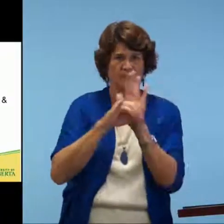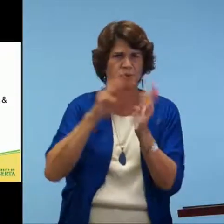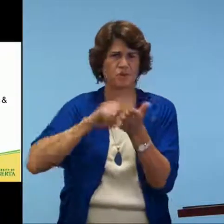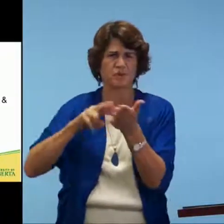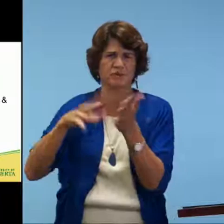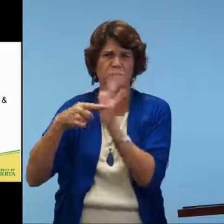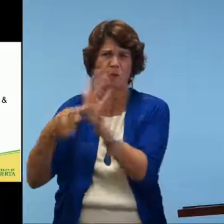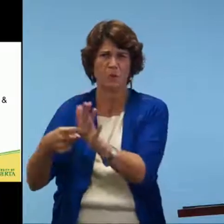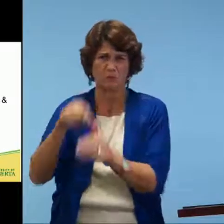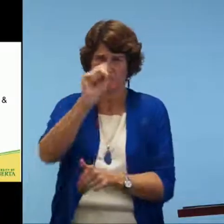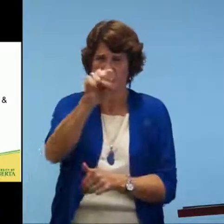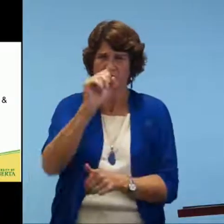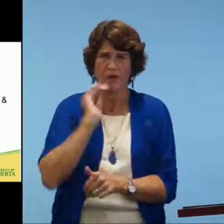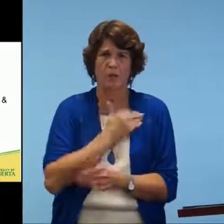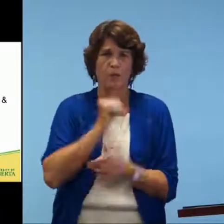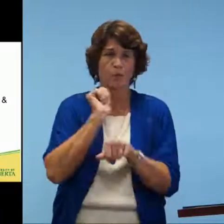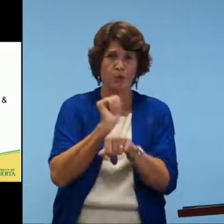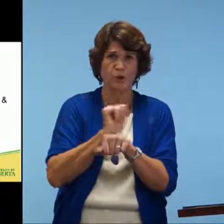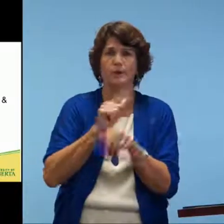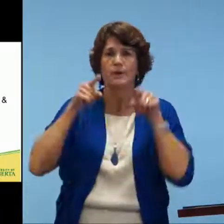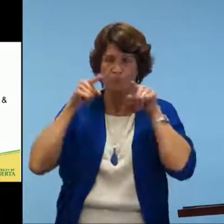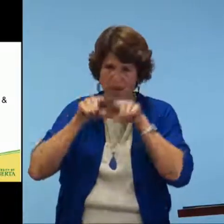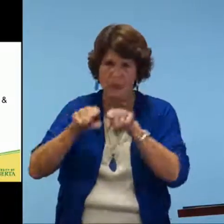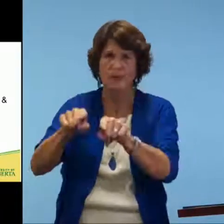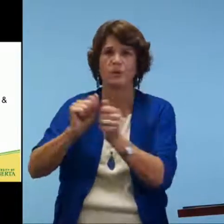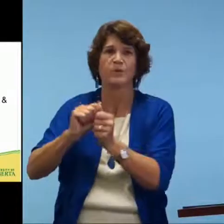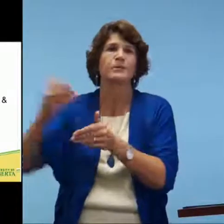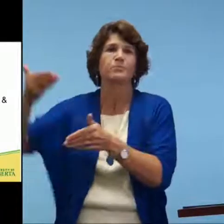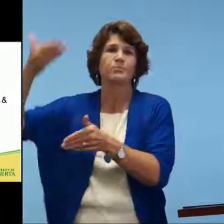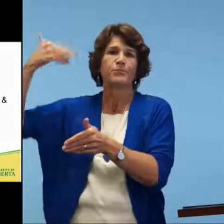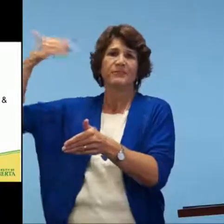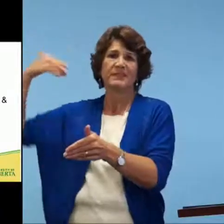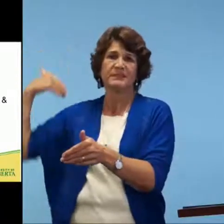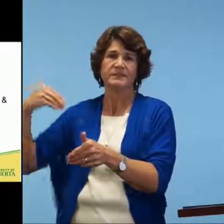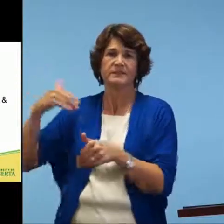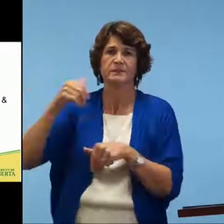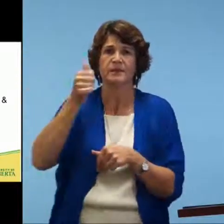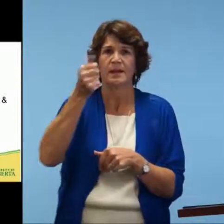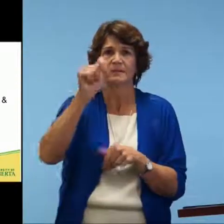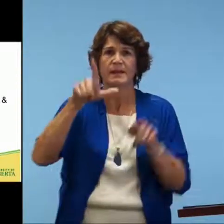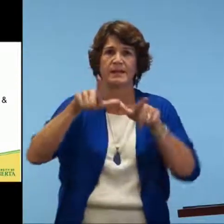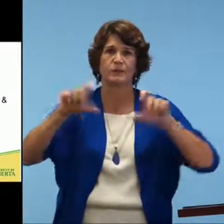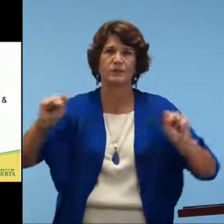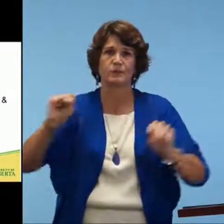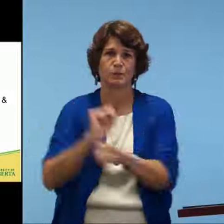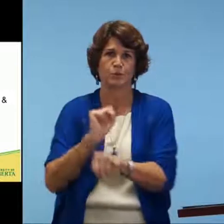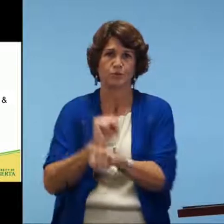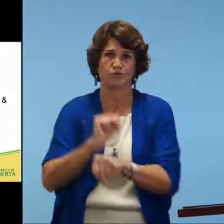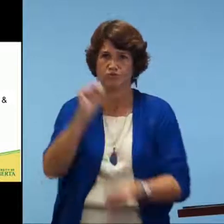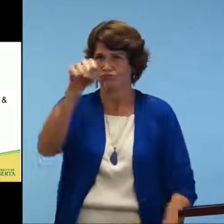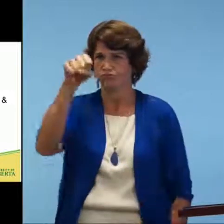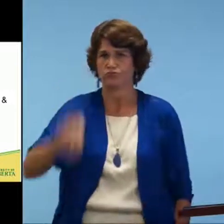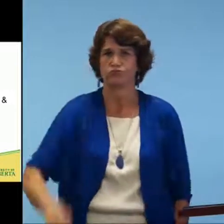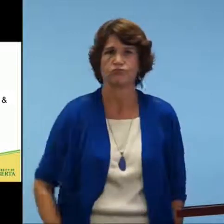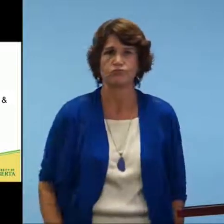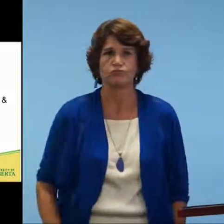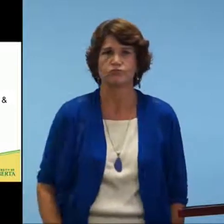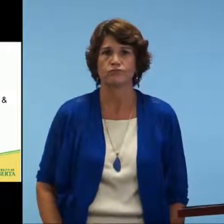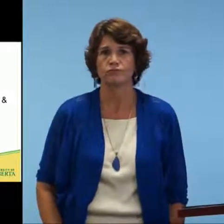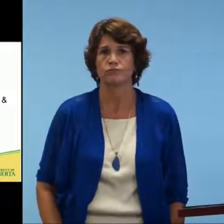complexity of the hand shapes, X and so forth are much more complex. So yes, we have the stuff that we're doing now that